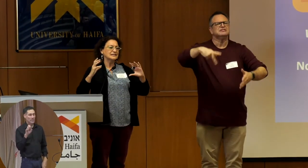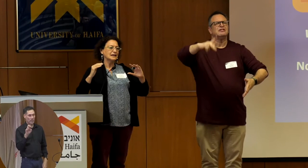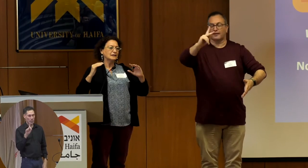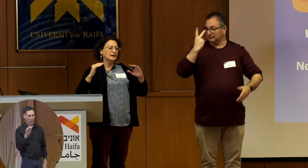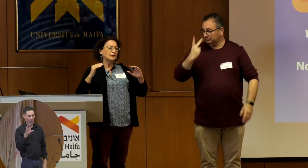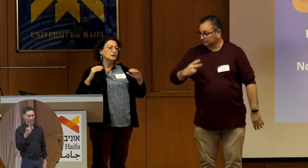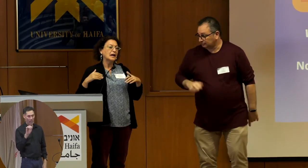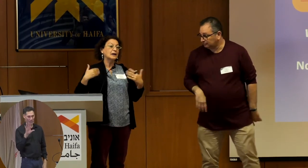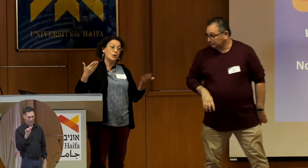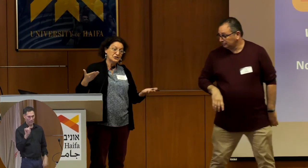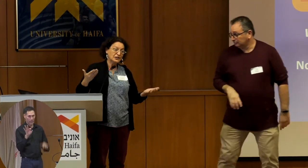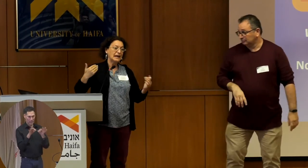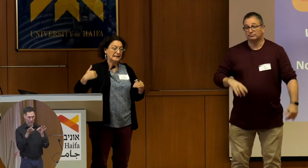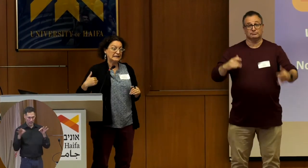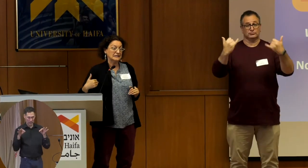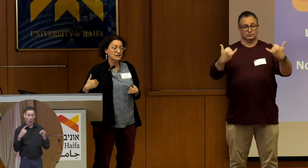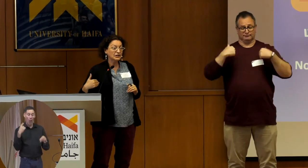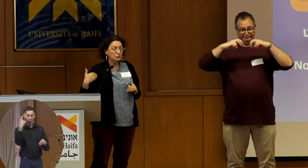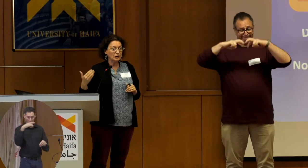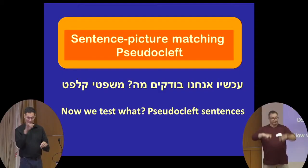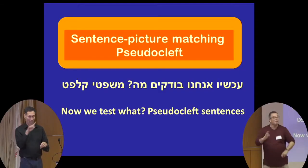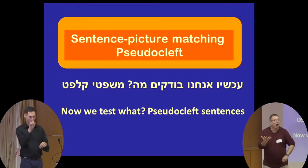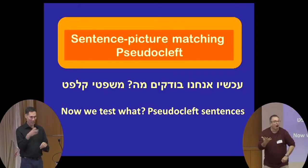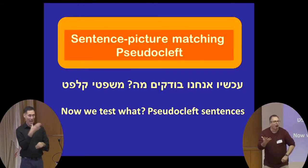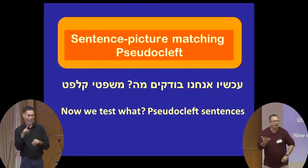that look like a question and an answer and we call it Pseudoclef.